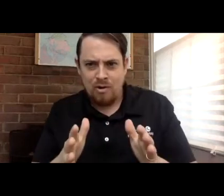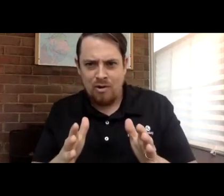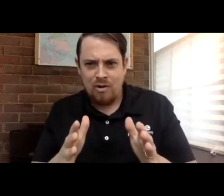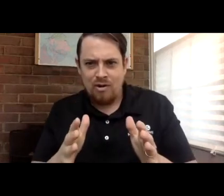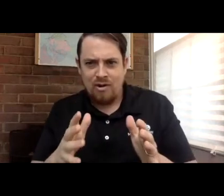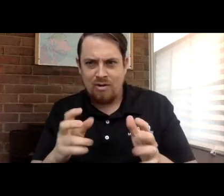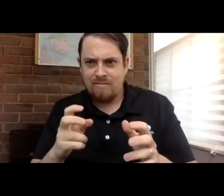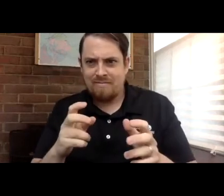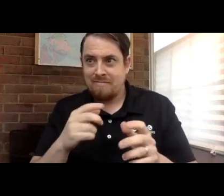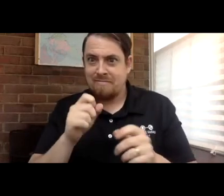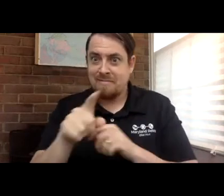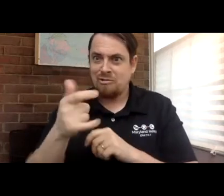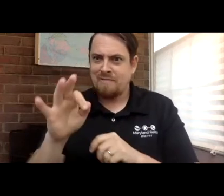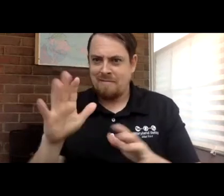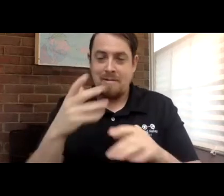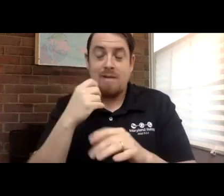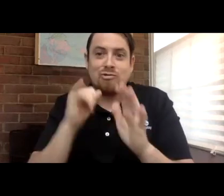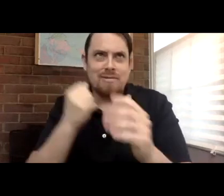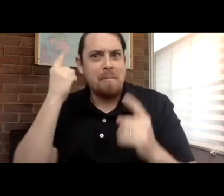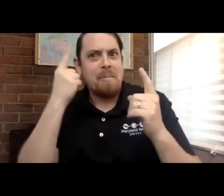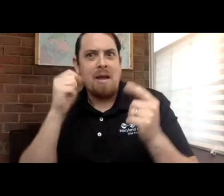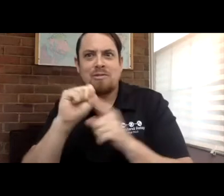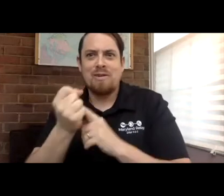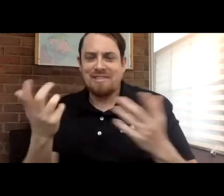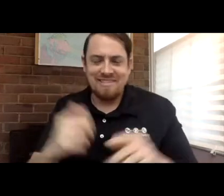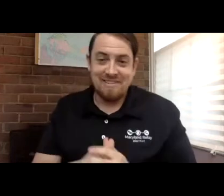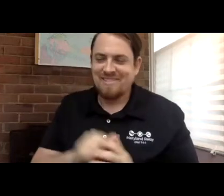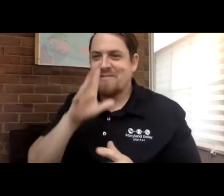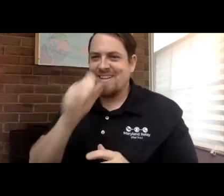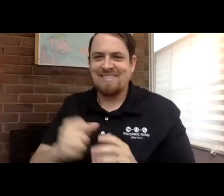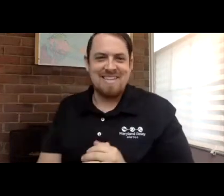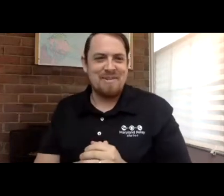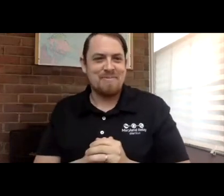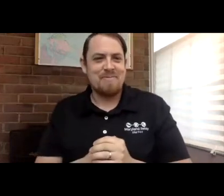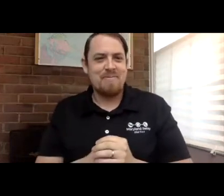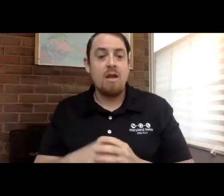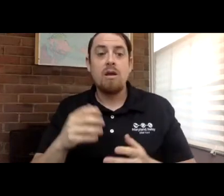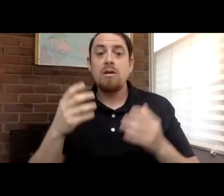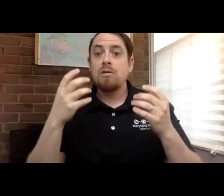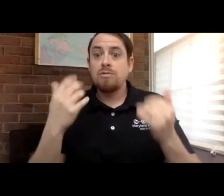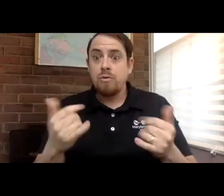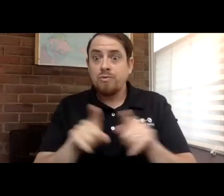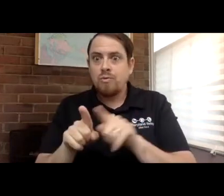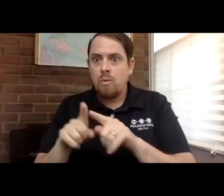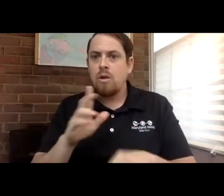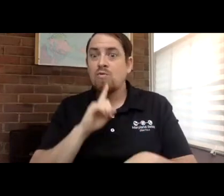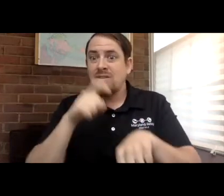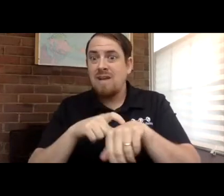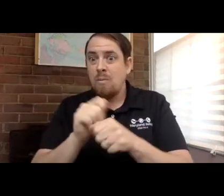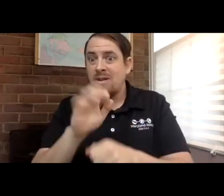I mean, imagine using a GIF when you're talking to an interpreter. Just imagine that particular station. It's just a fascinating thought.